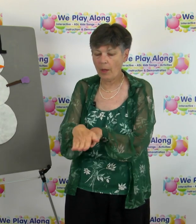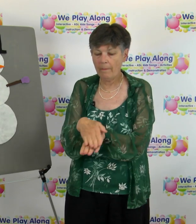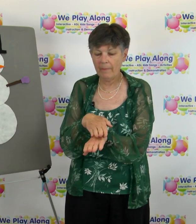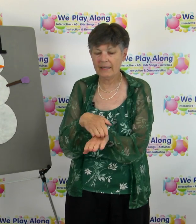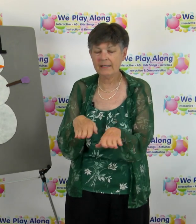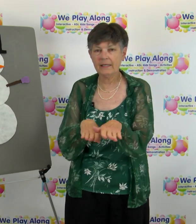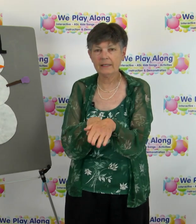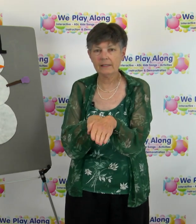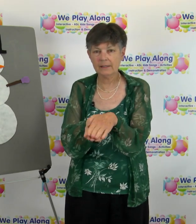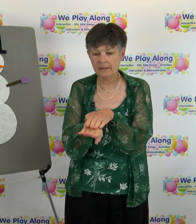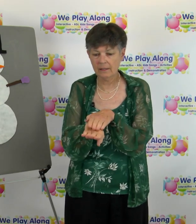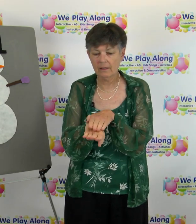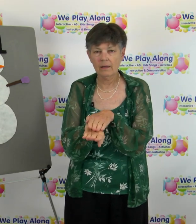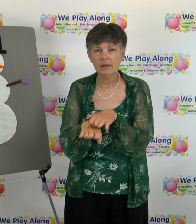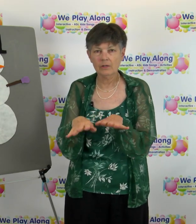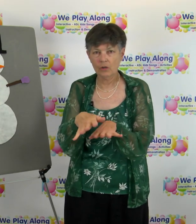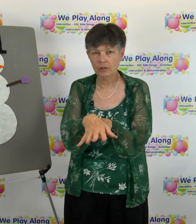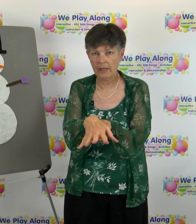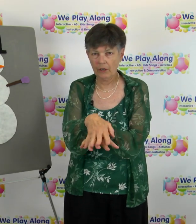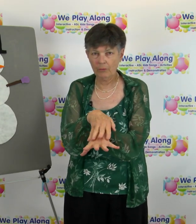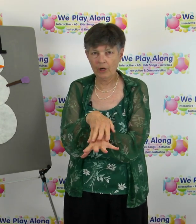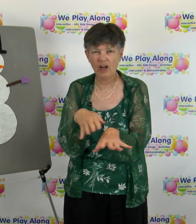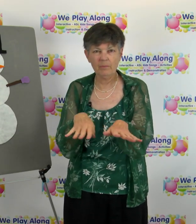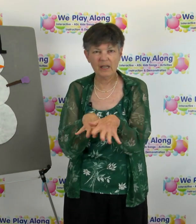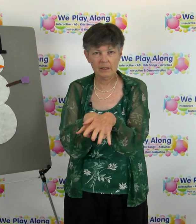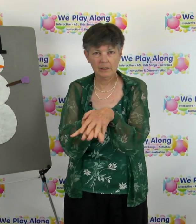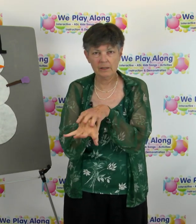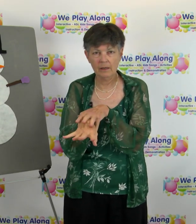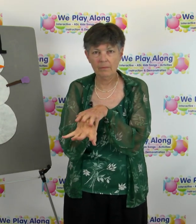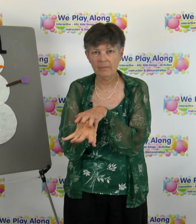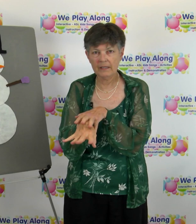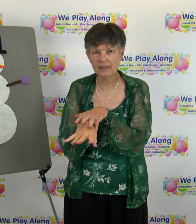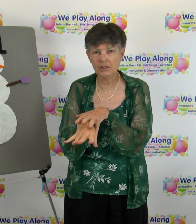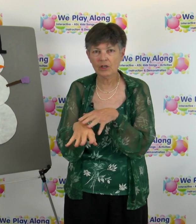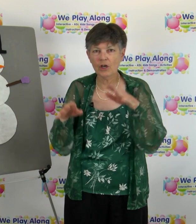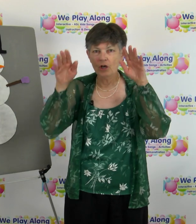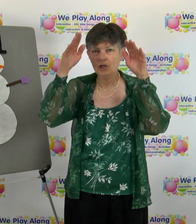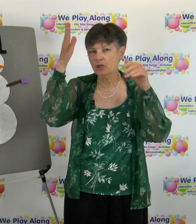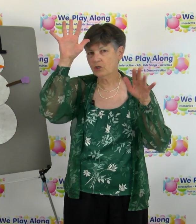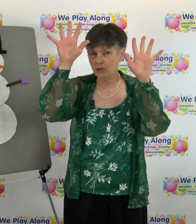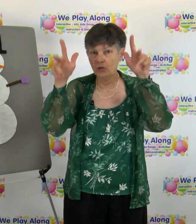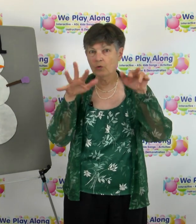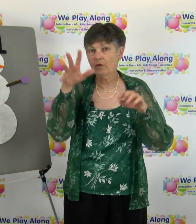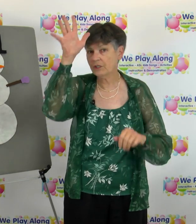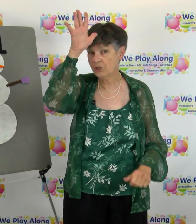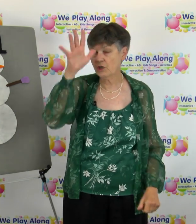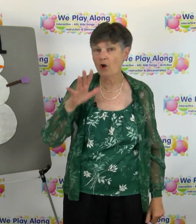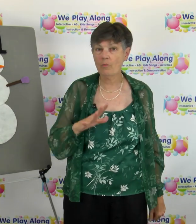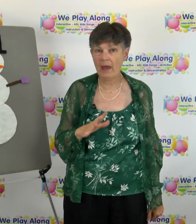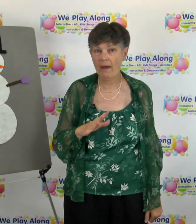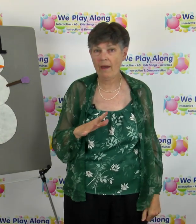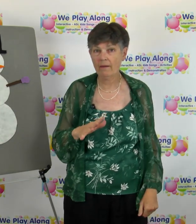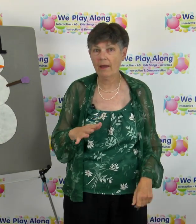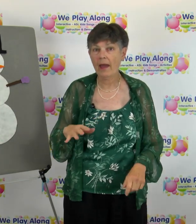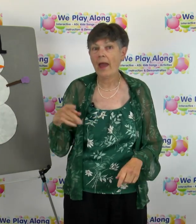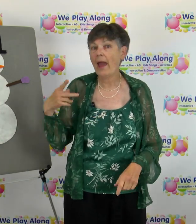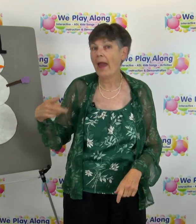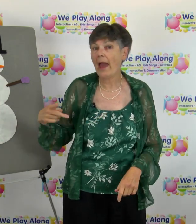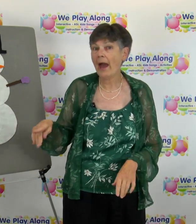mittens so it's like you're putting on mittens mittens to the snowman add